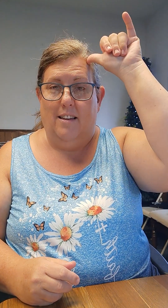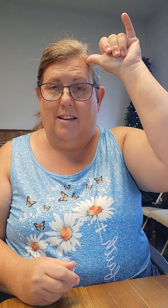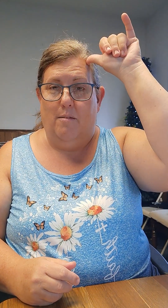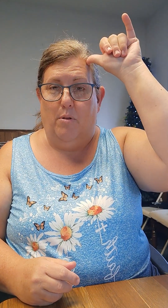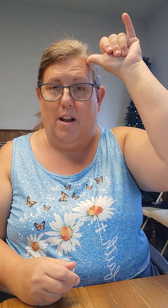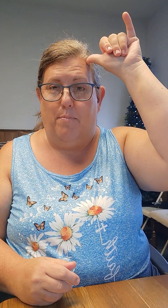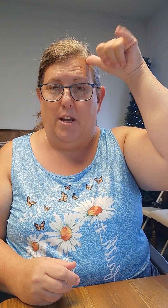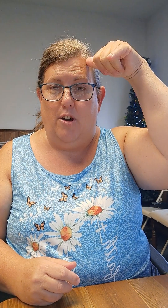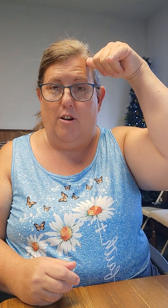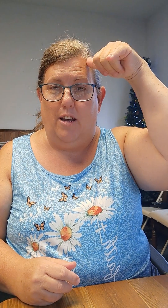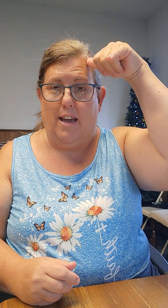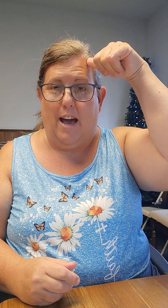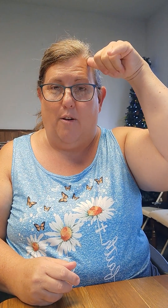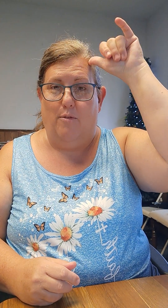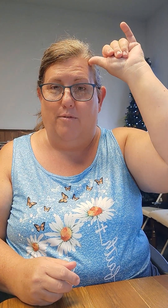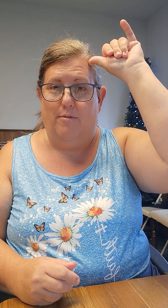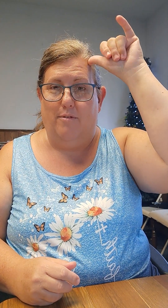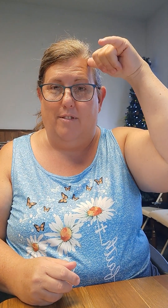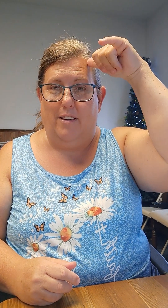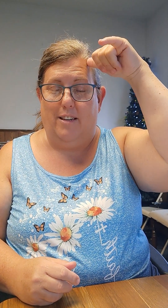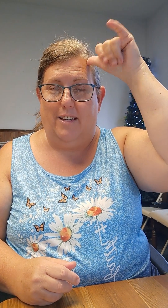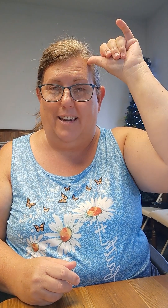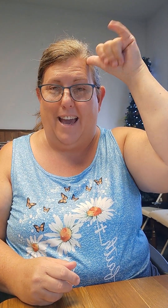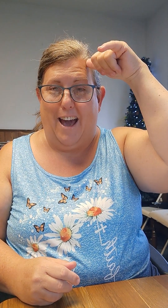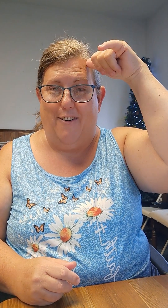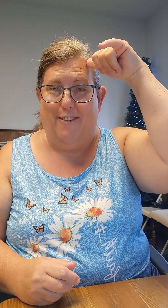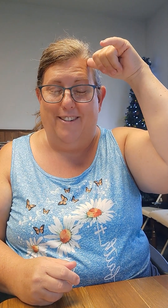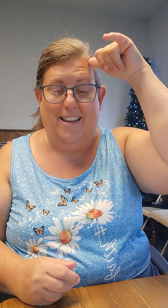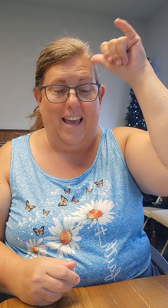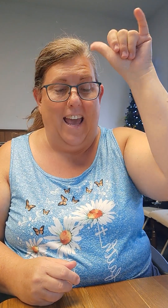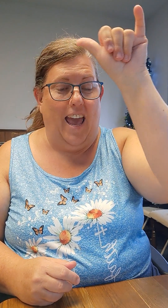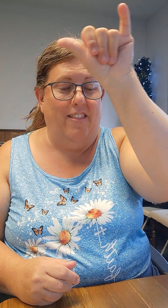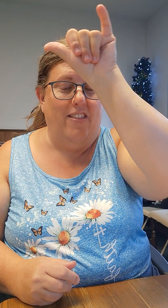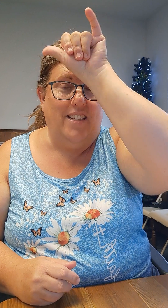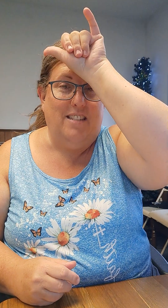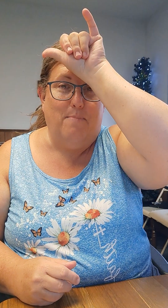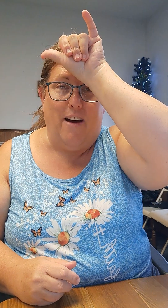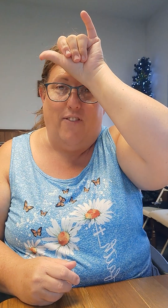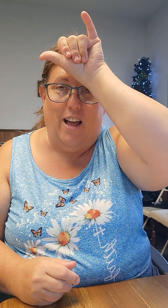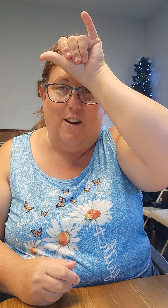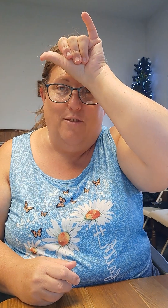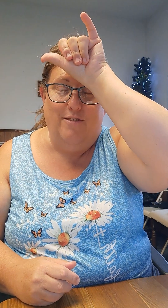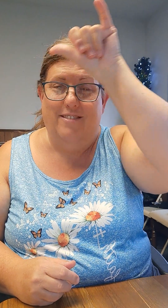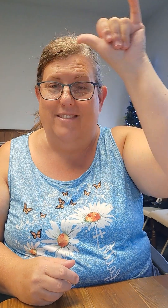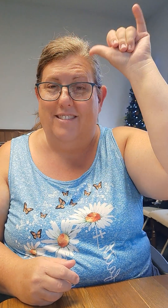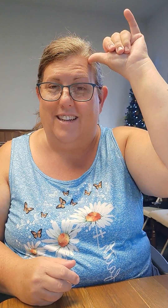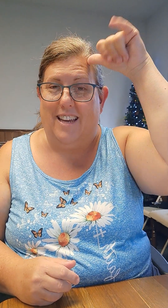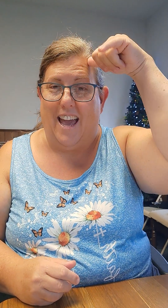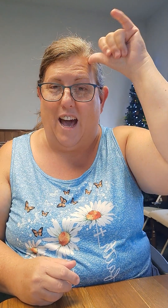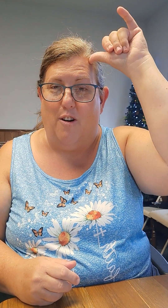Put it up here. Cow. Cow. And then this is buffalo. Cow.